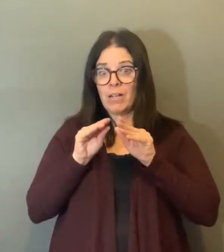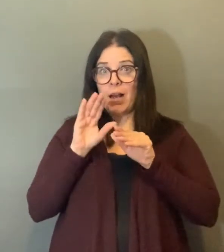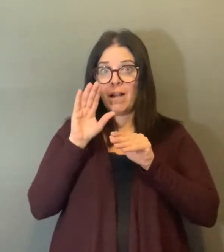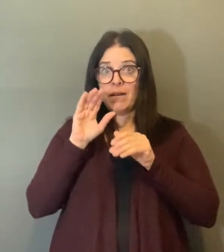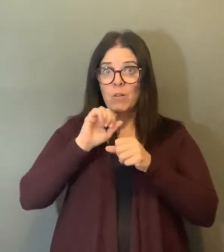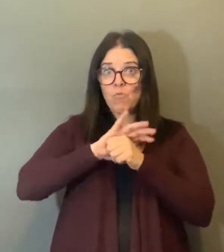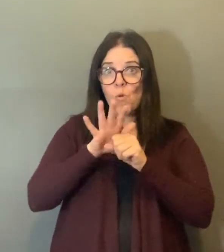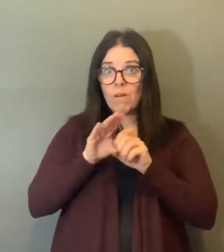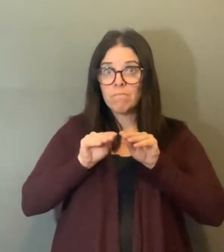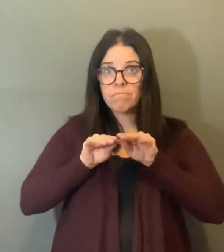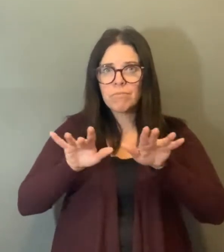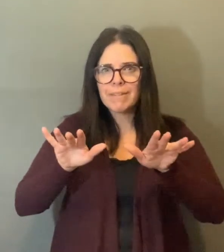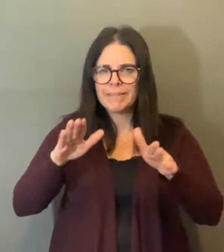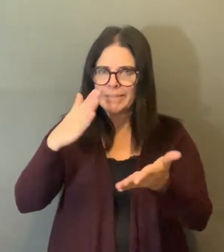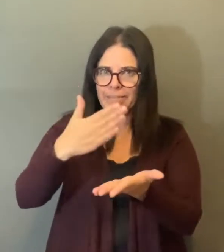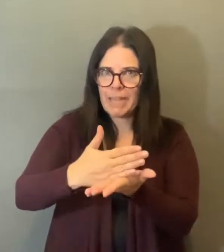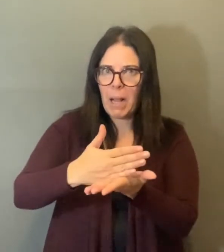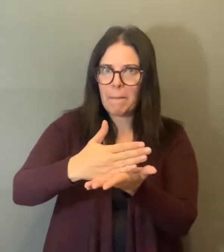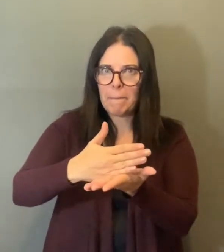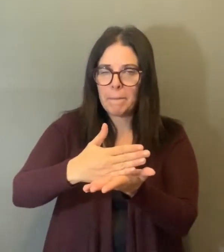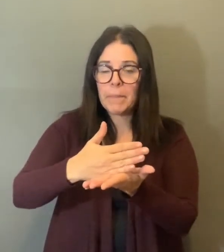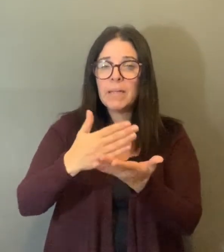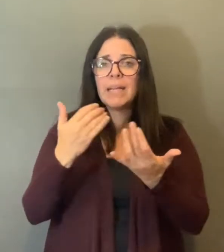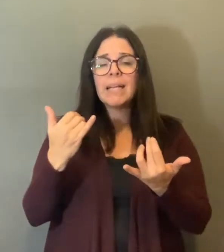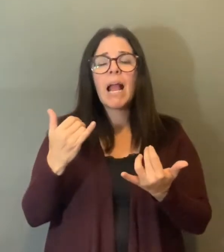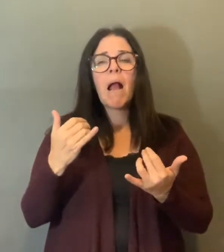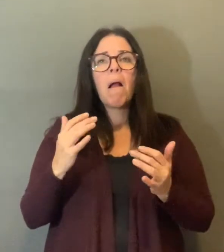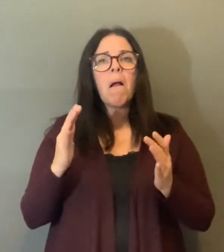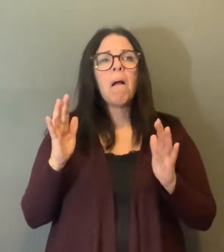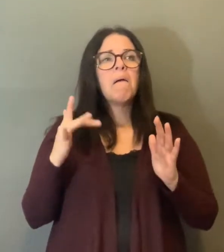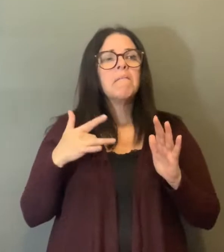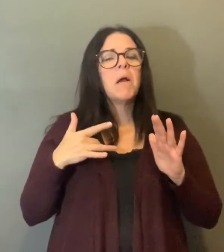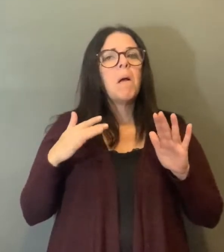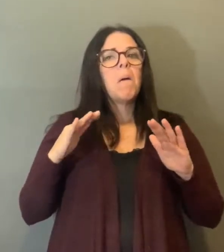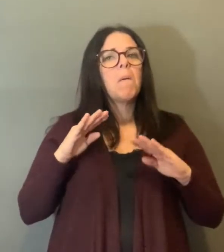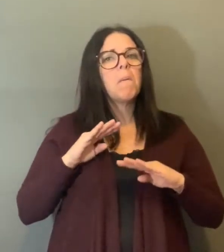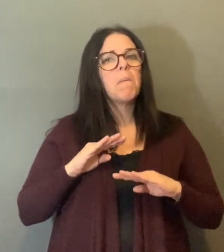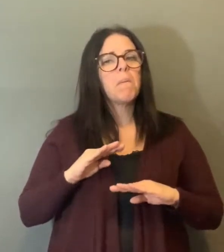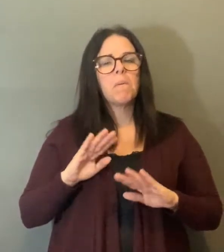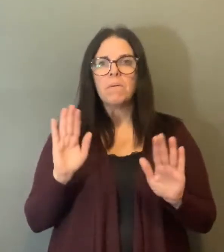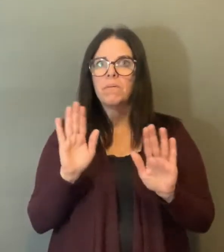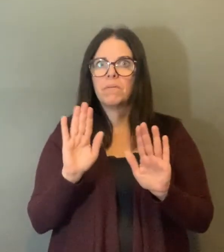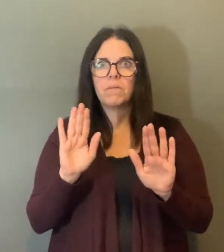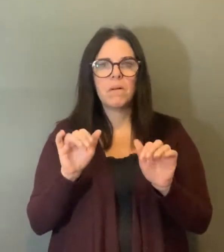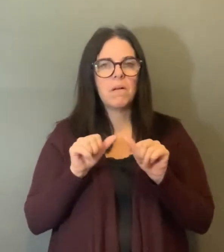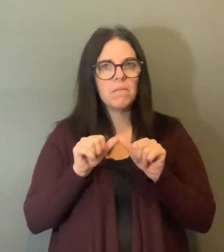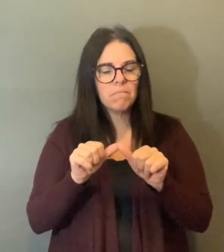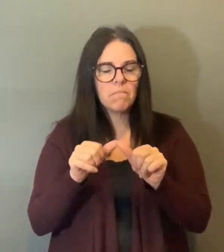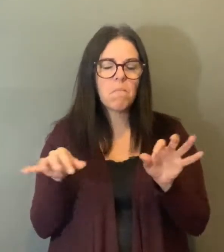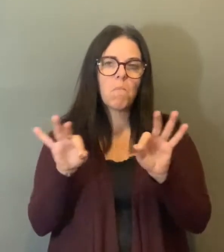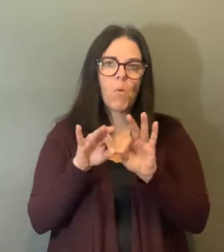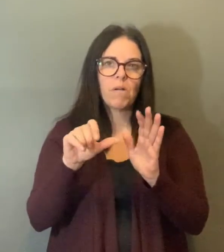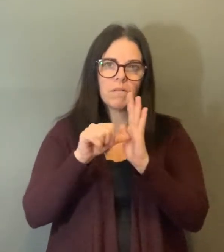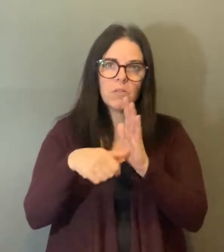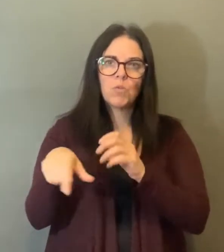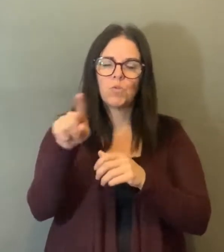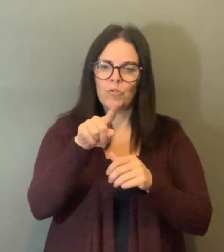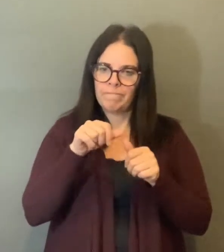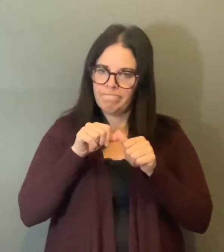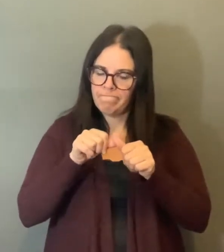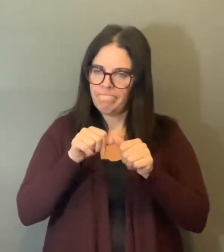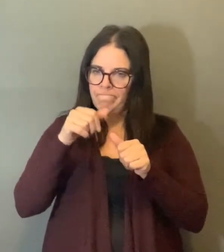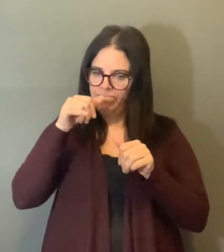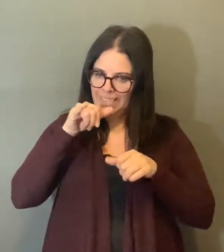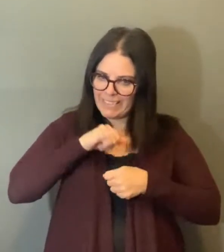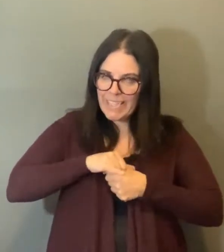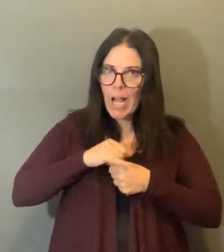COVID-19. Now is not the time to let our guard down. Please continue to be diligent in your efforts to stay at